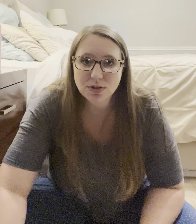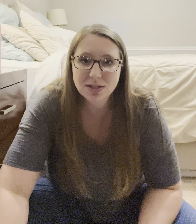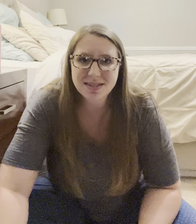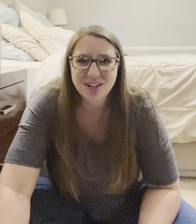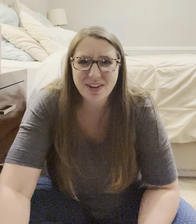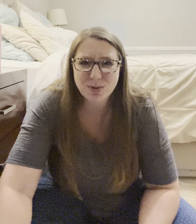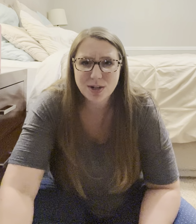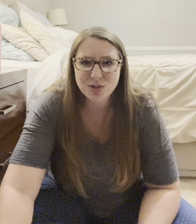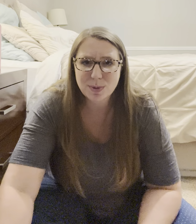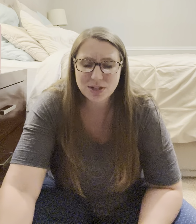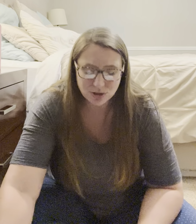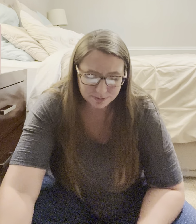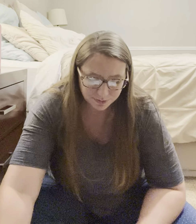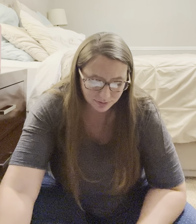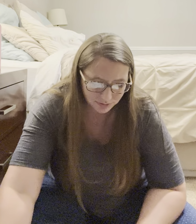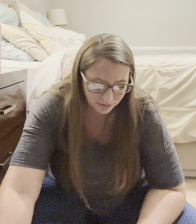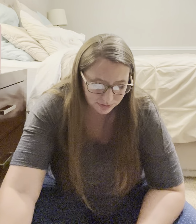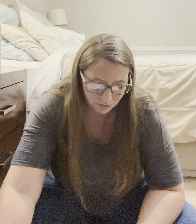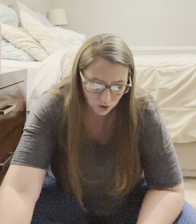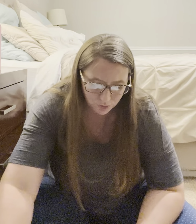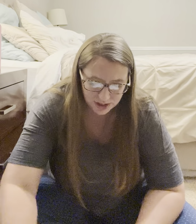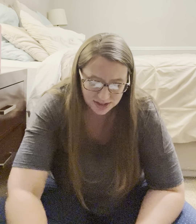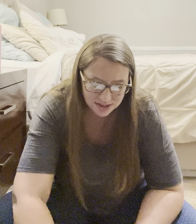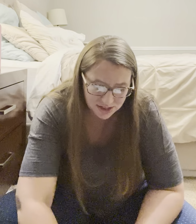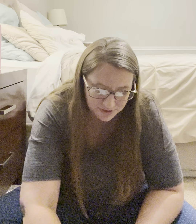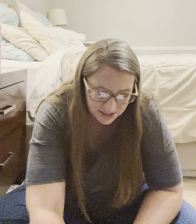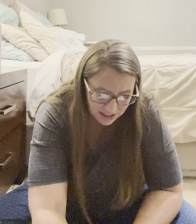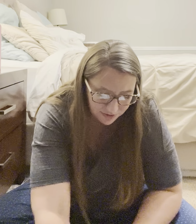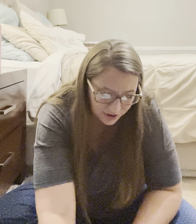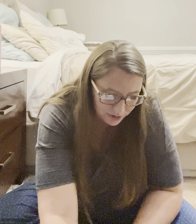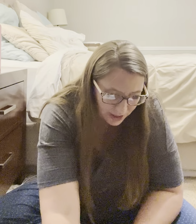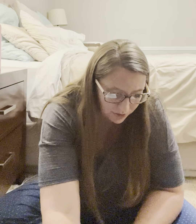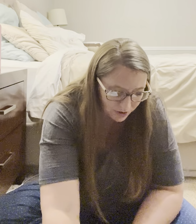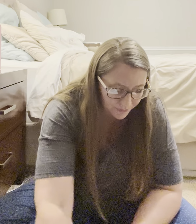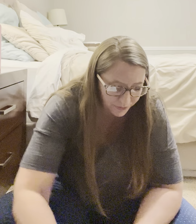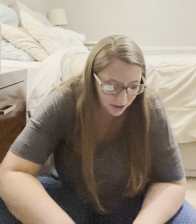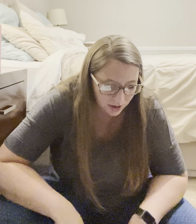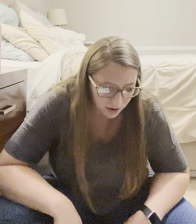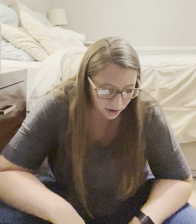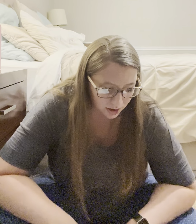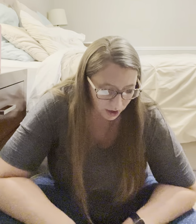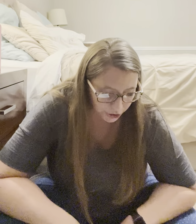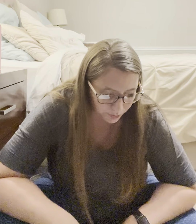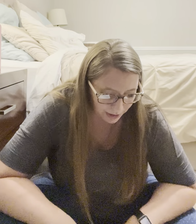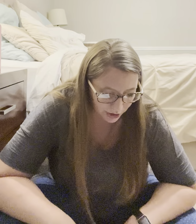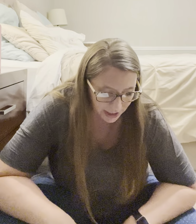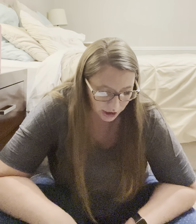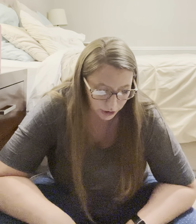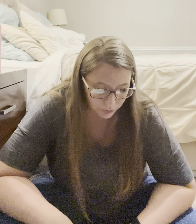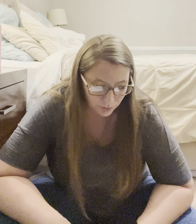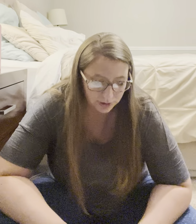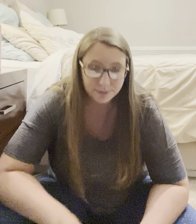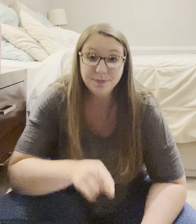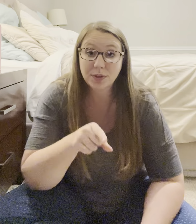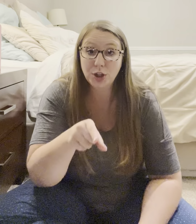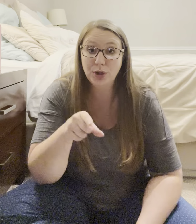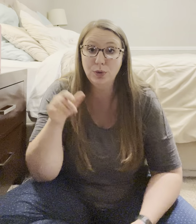units. Sorry, I have to watch so much. Hopefully, this is enough studying for you. I don't know. You married you. You